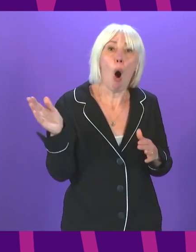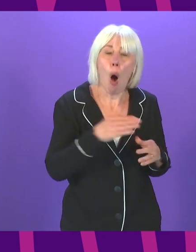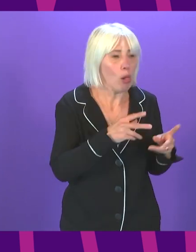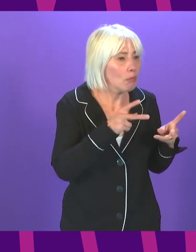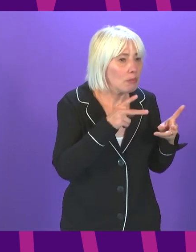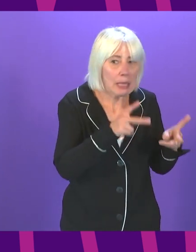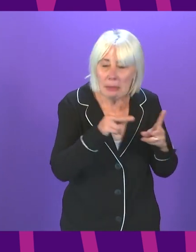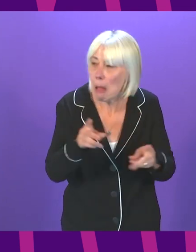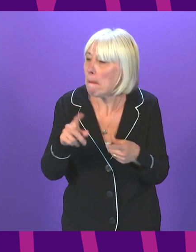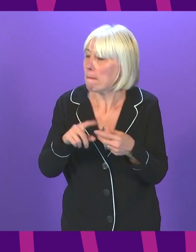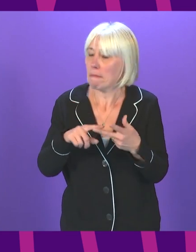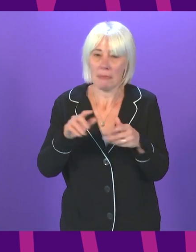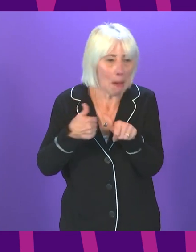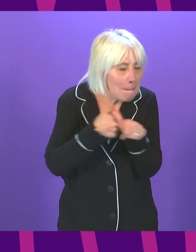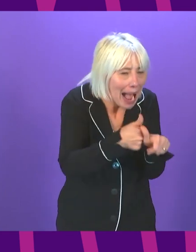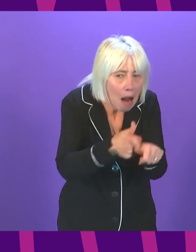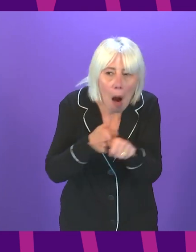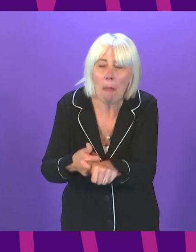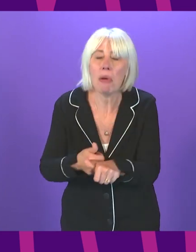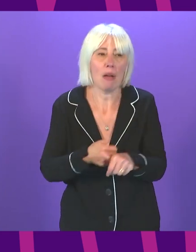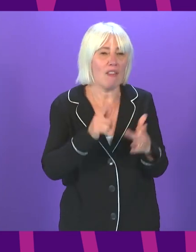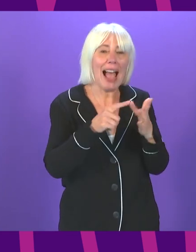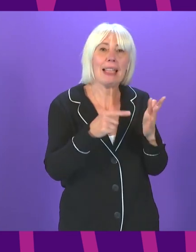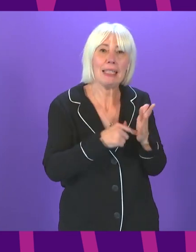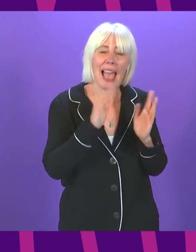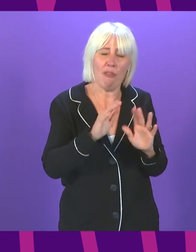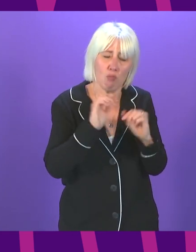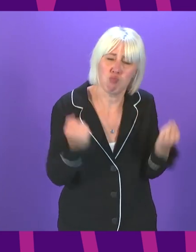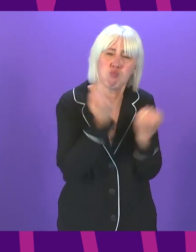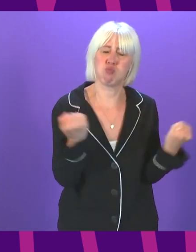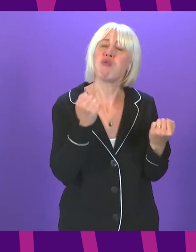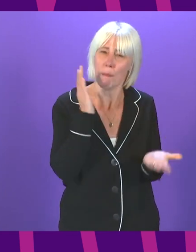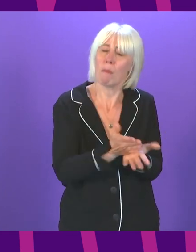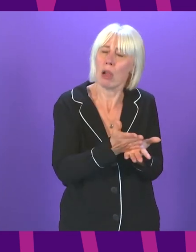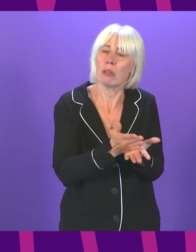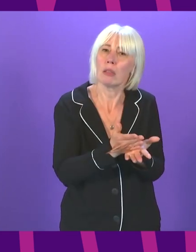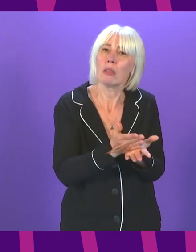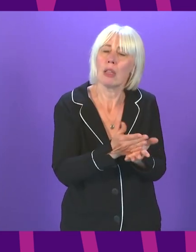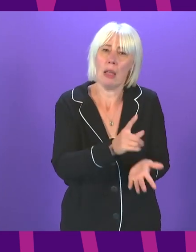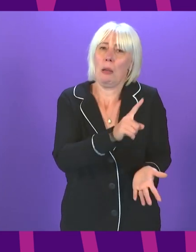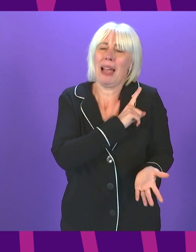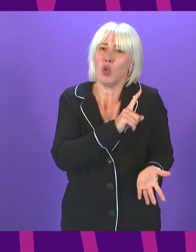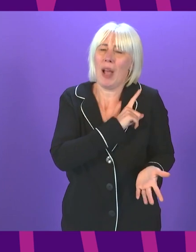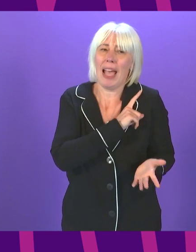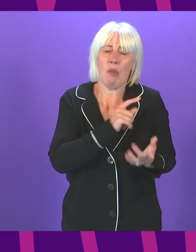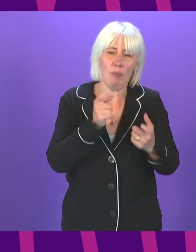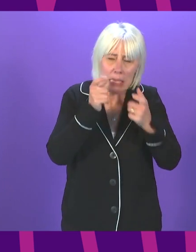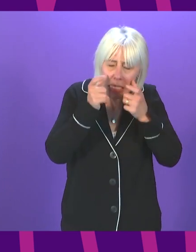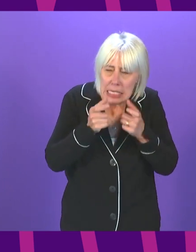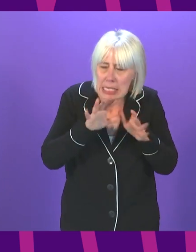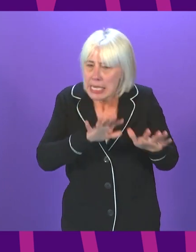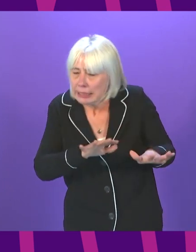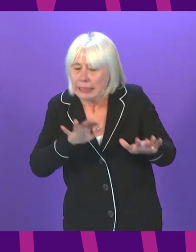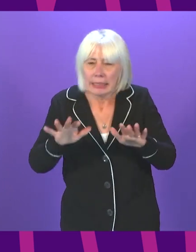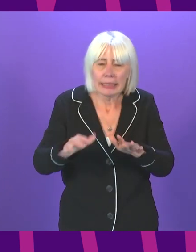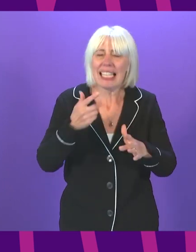and all of the backup arrangements for anything like this have to be robust. And that is why we have taken such a careful approach to this. It is why we are